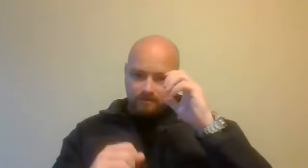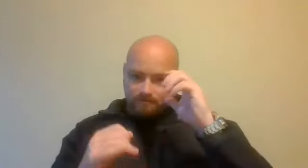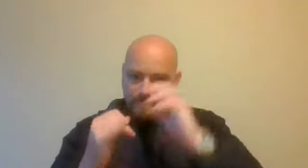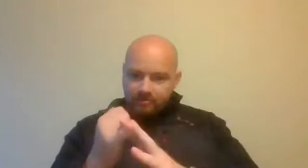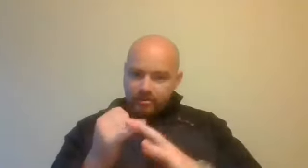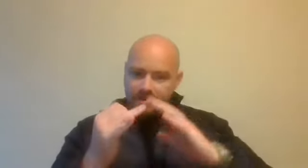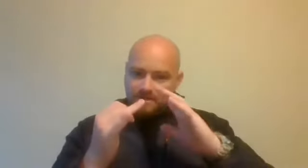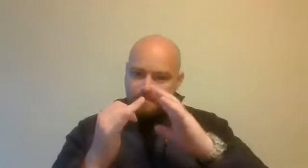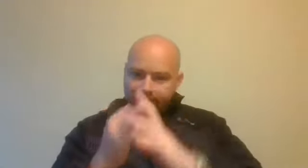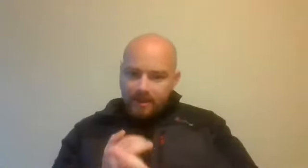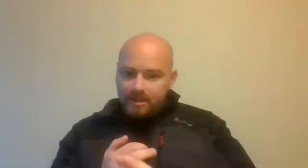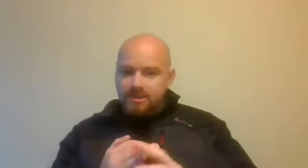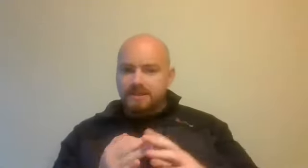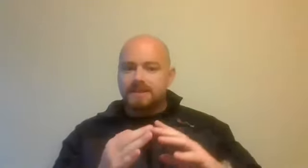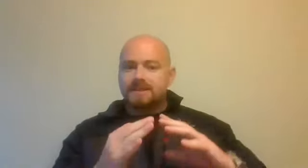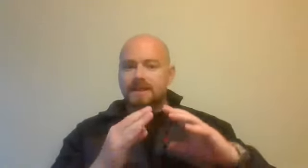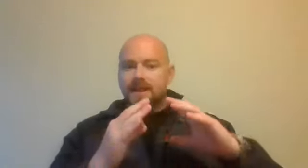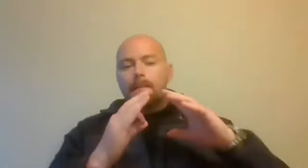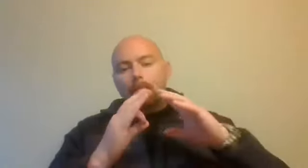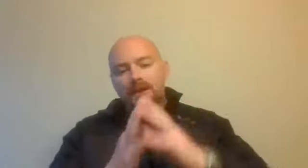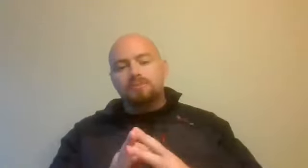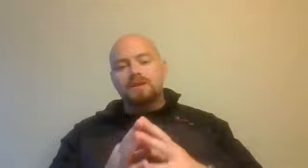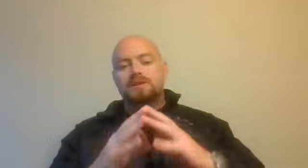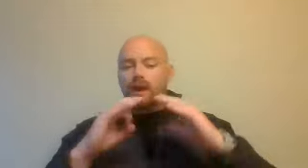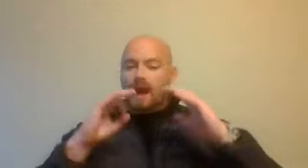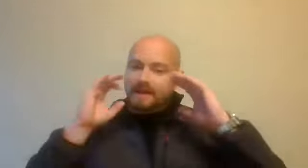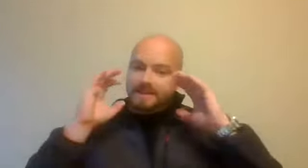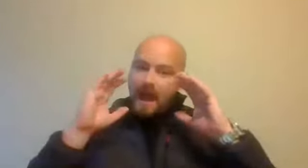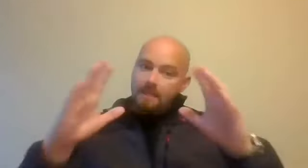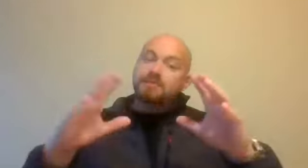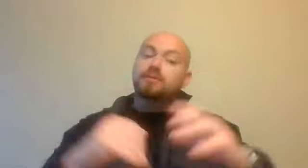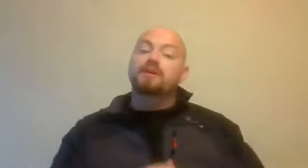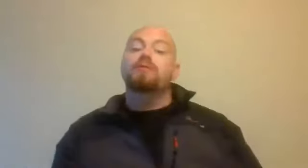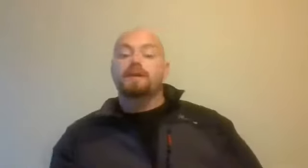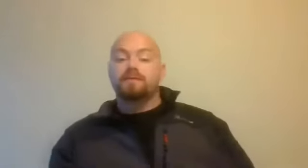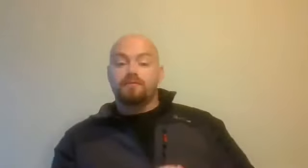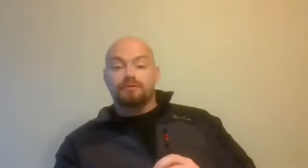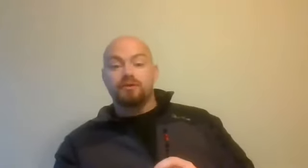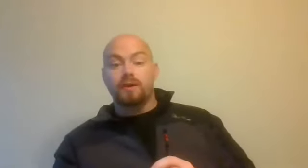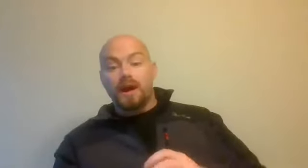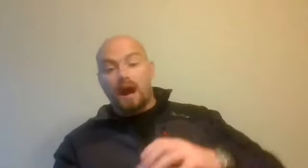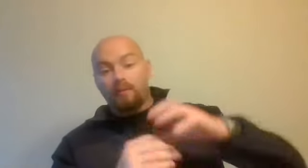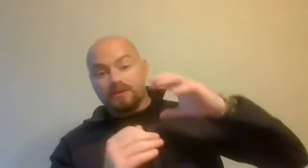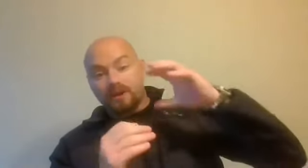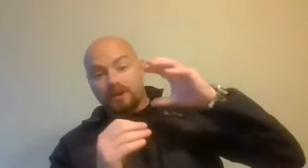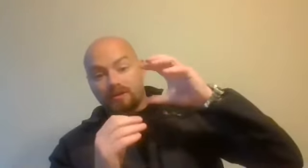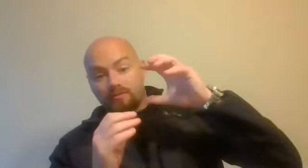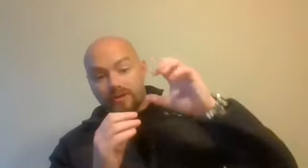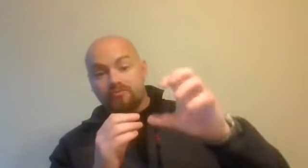metrics, methodologies, measurements, and that is absolutely correct for us to do. And we design risk